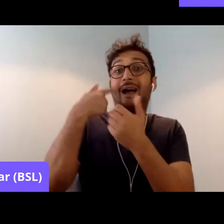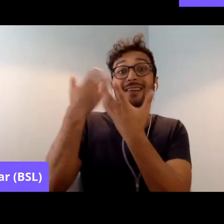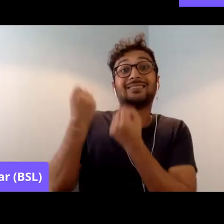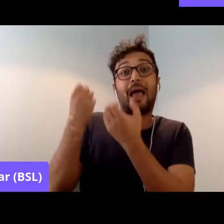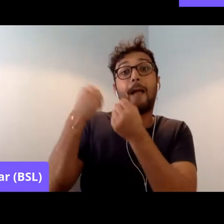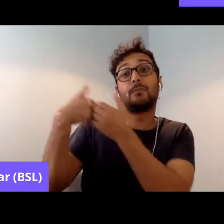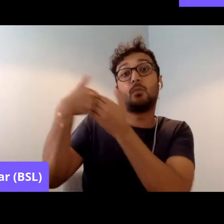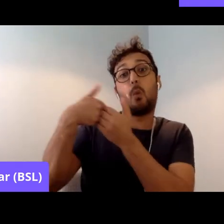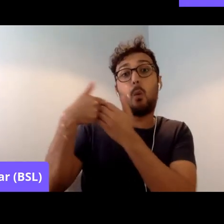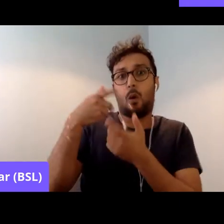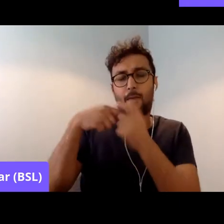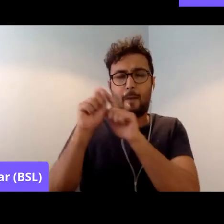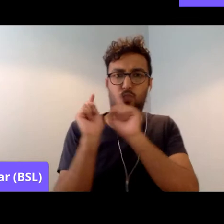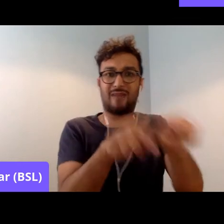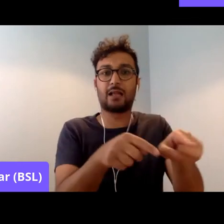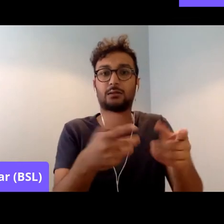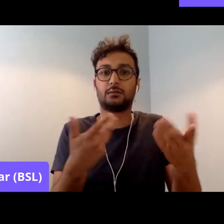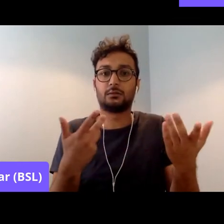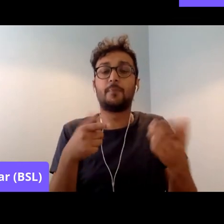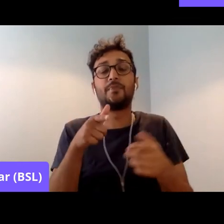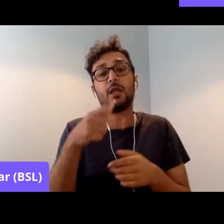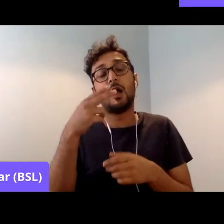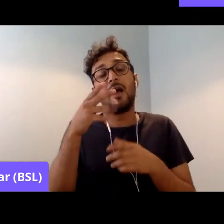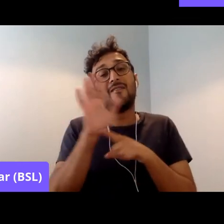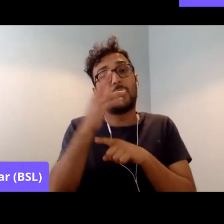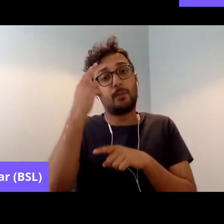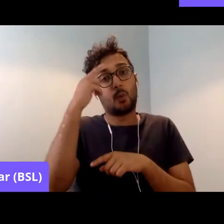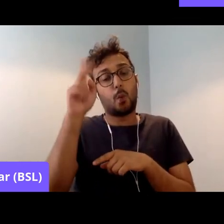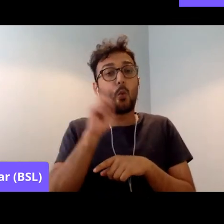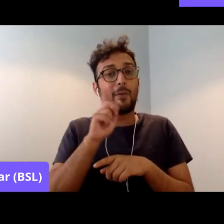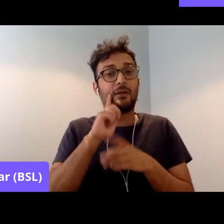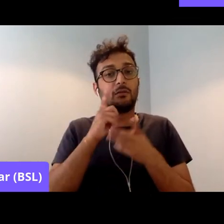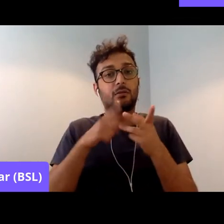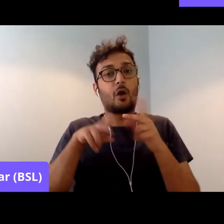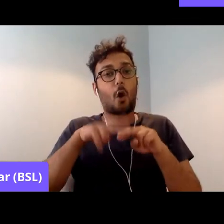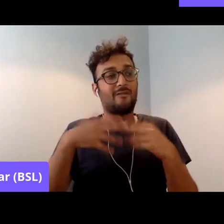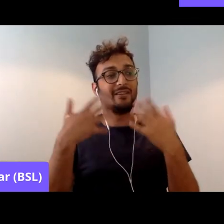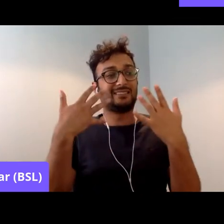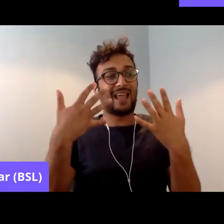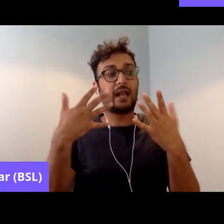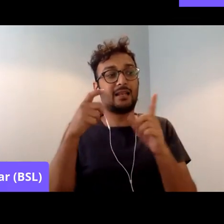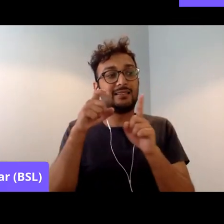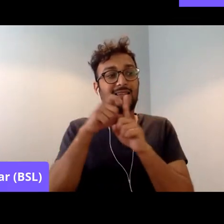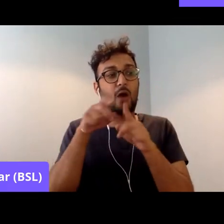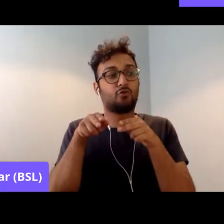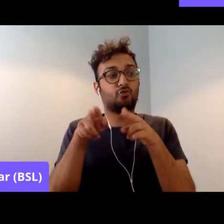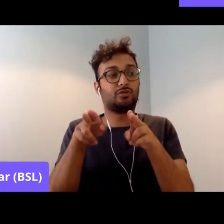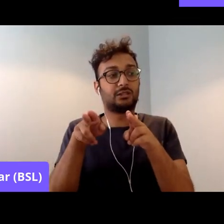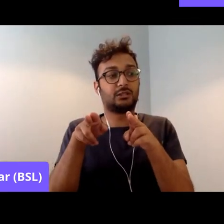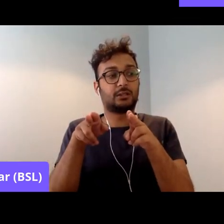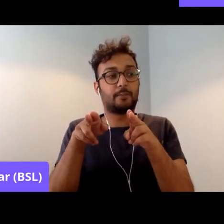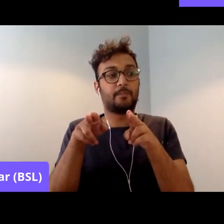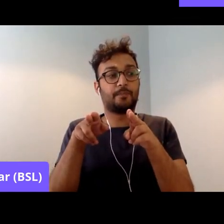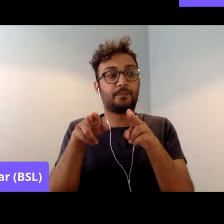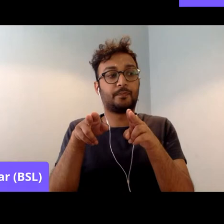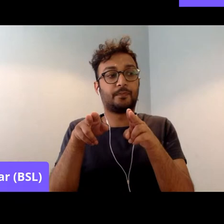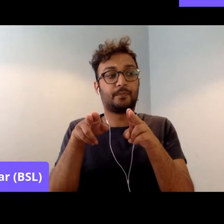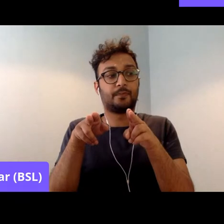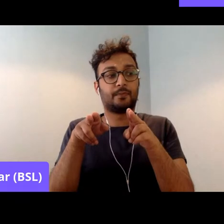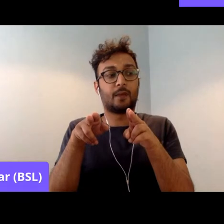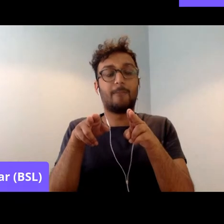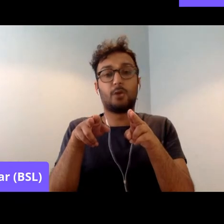worth watching. It's called Women of 10 Downing Street. And again, what's interesting is that the